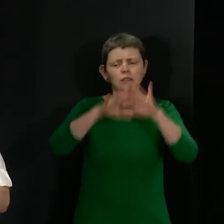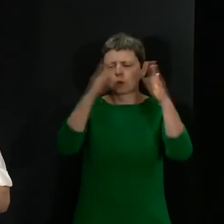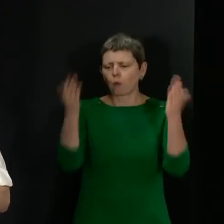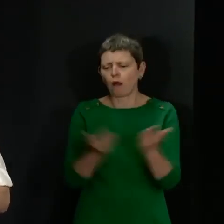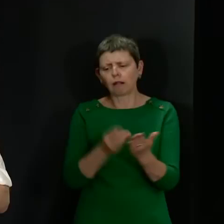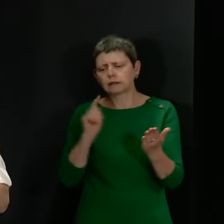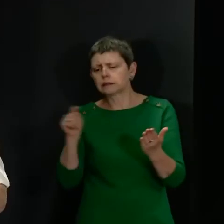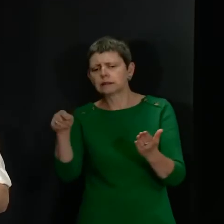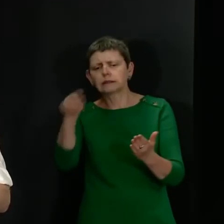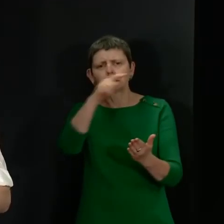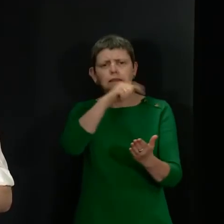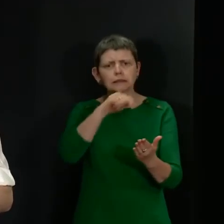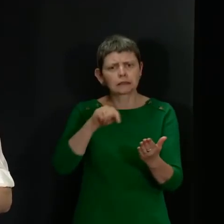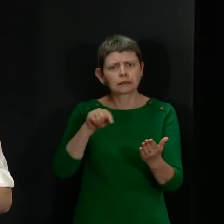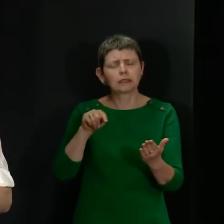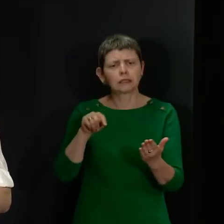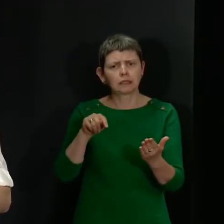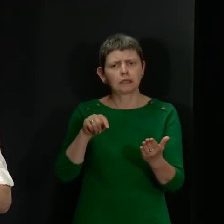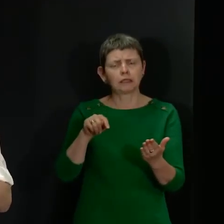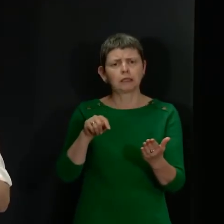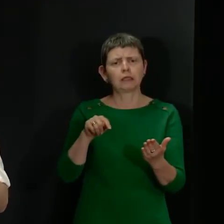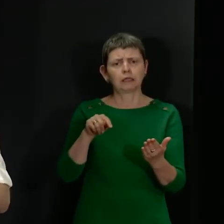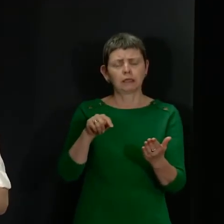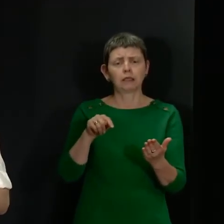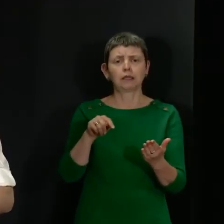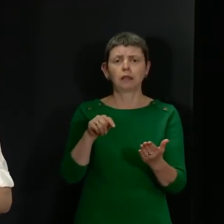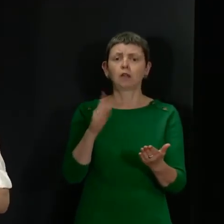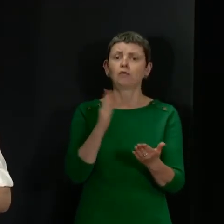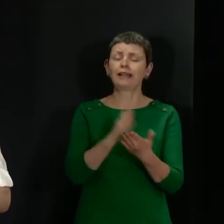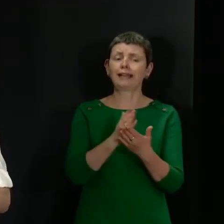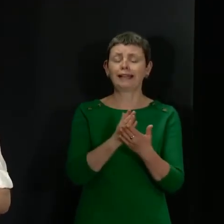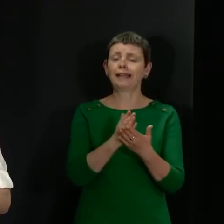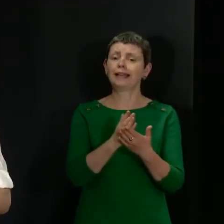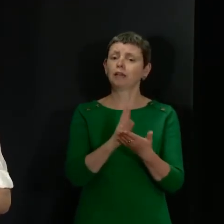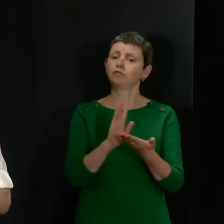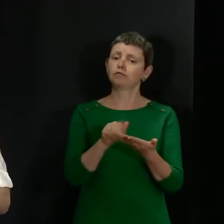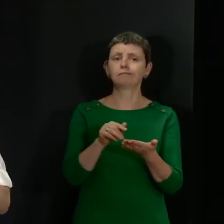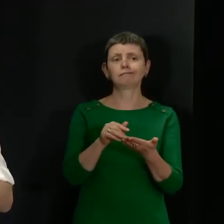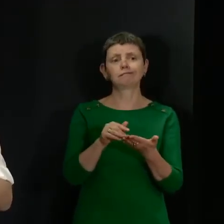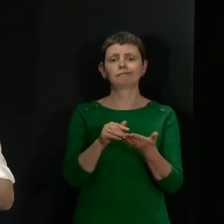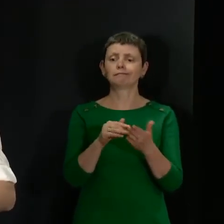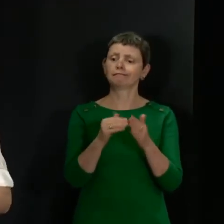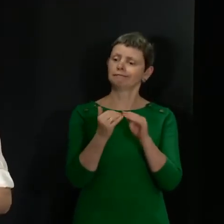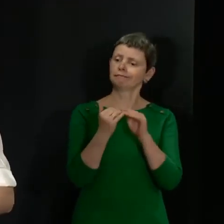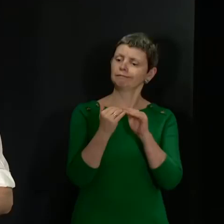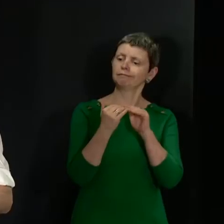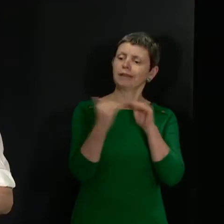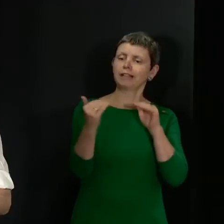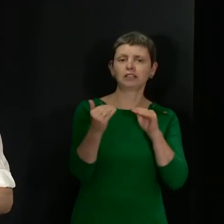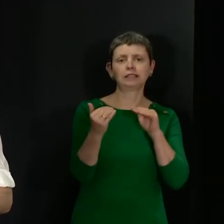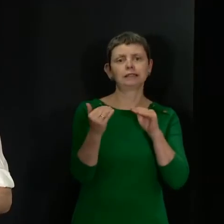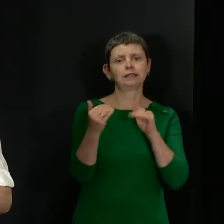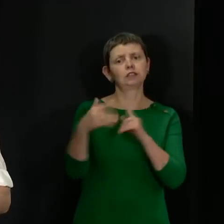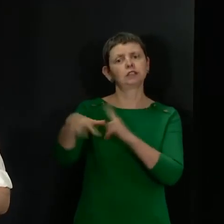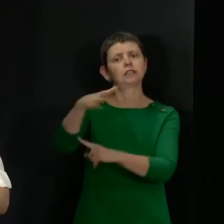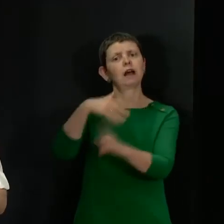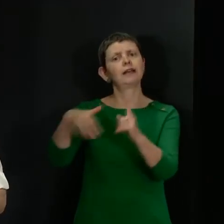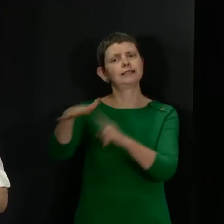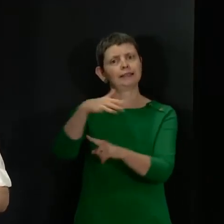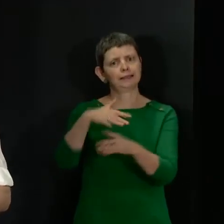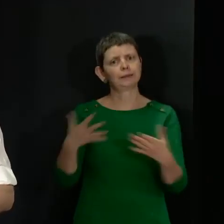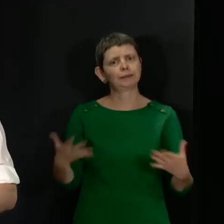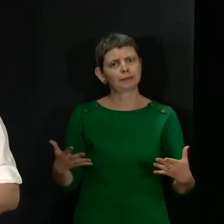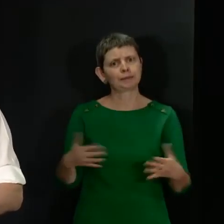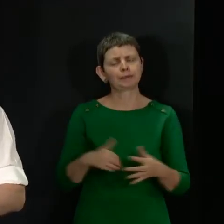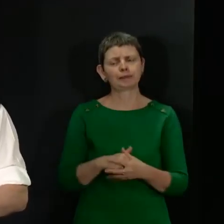is representative of and reflects the society that they are drawn from. Now, the First